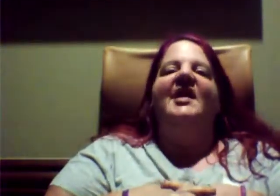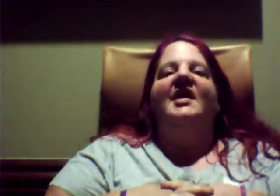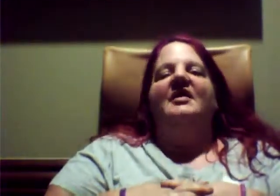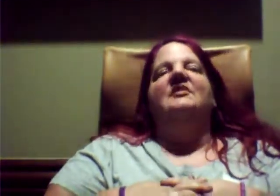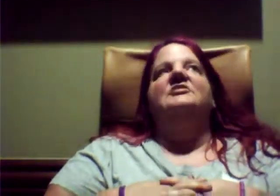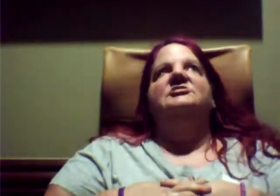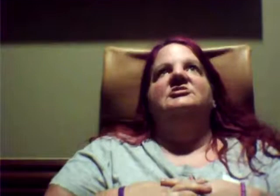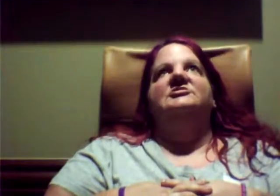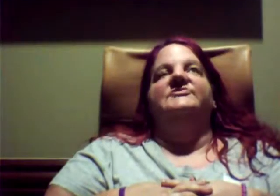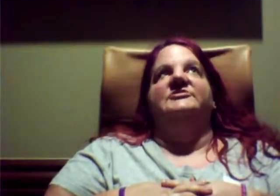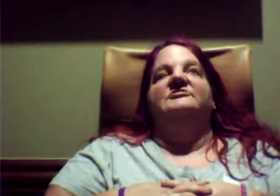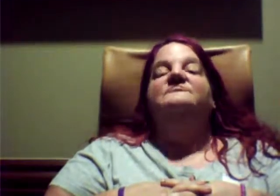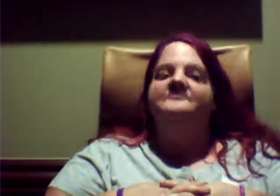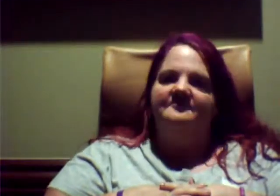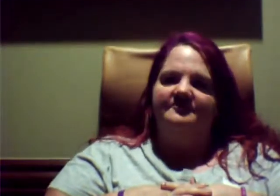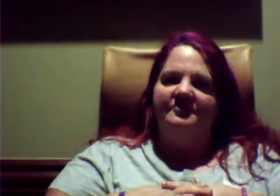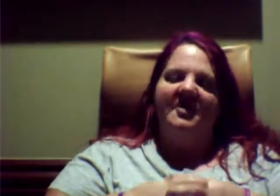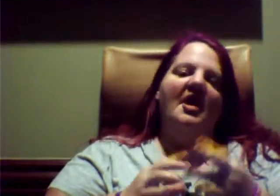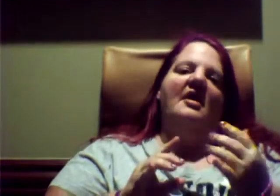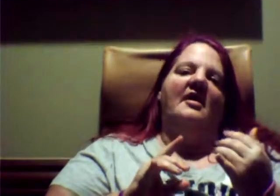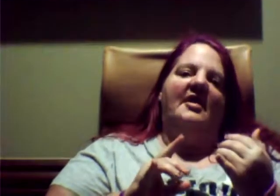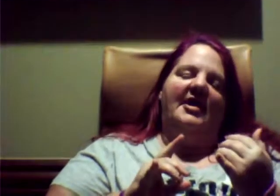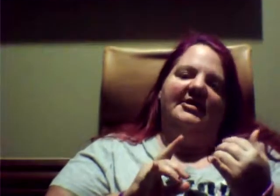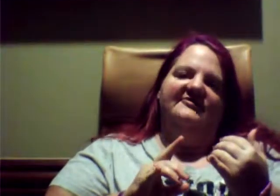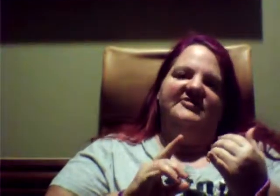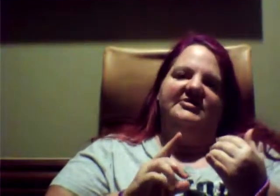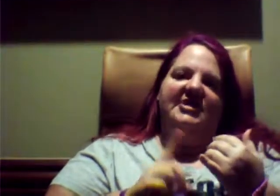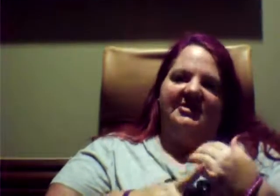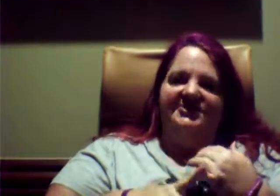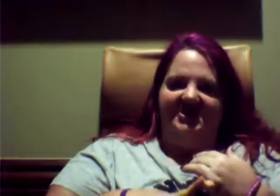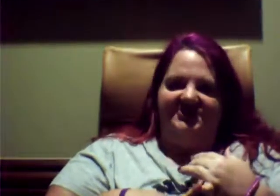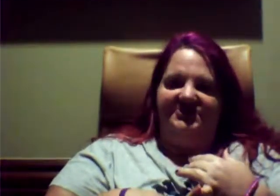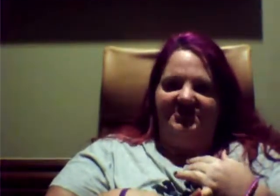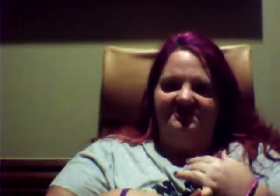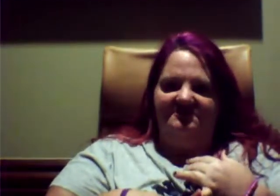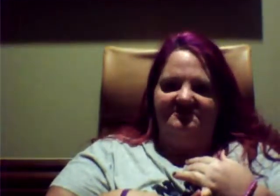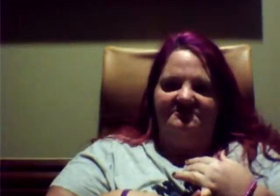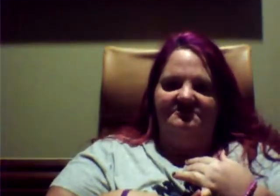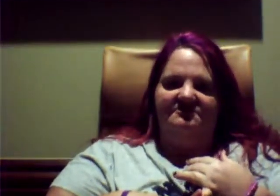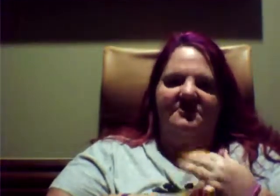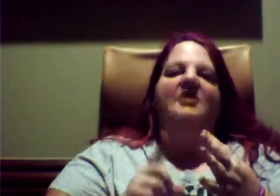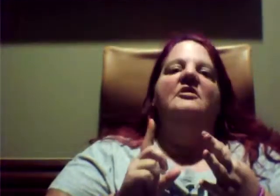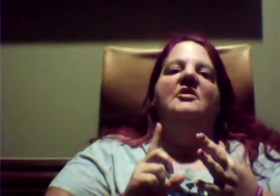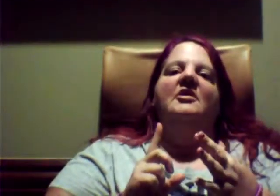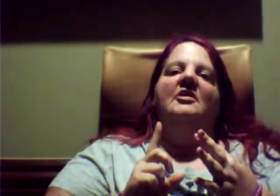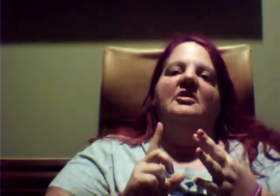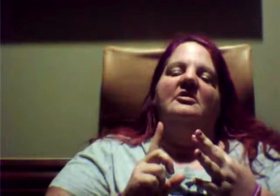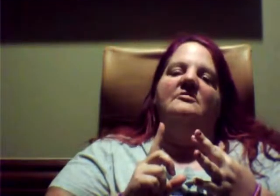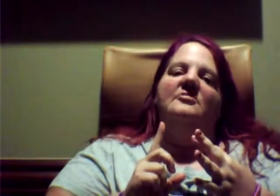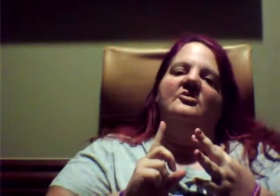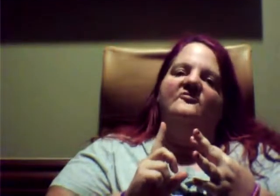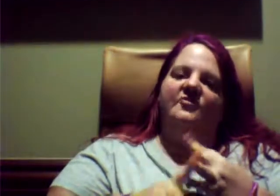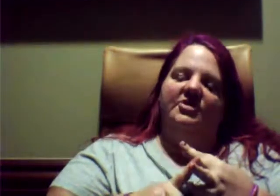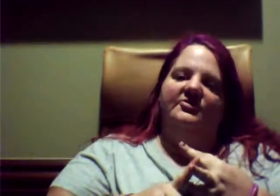Now, let's see. I live in Dallas, Texas. I'm 43